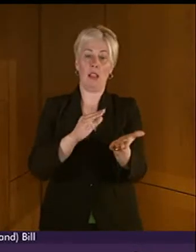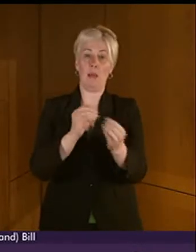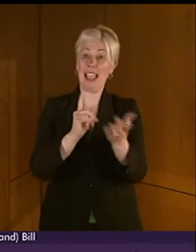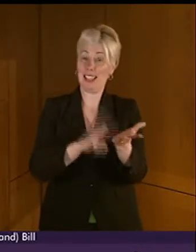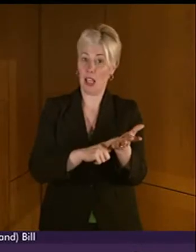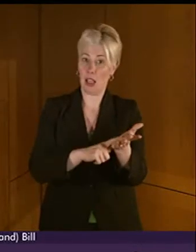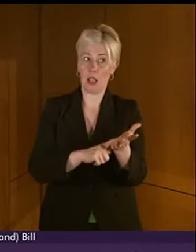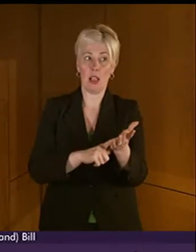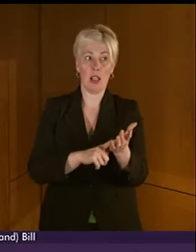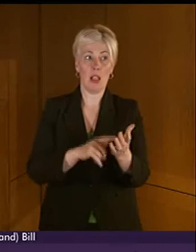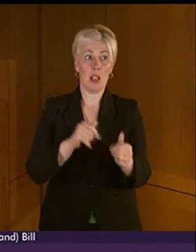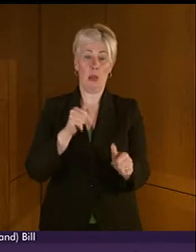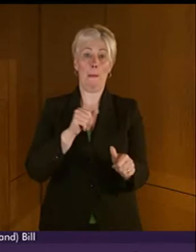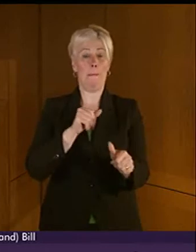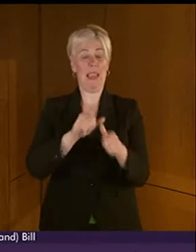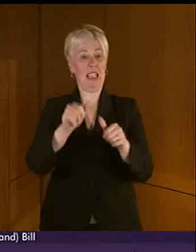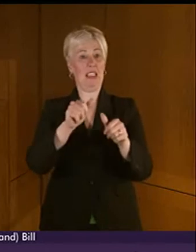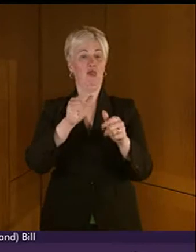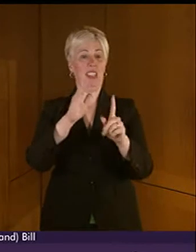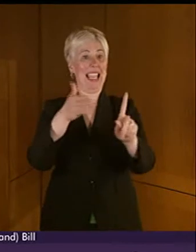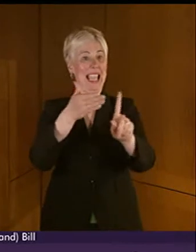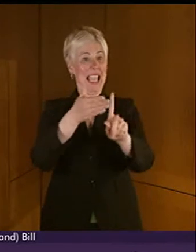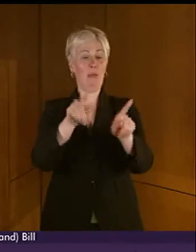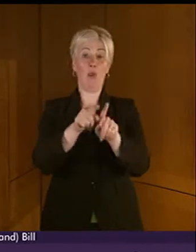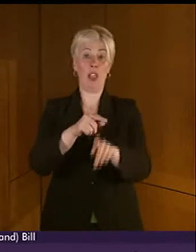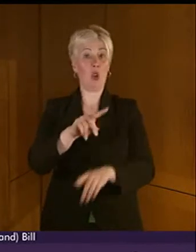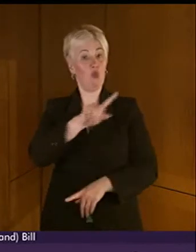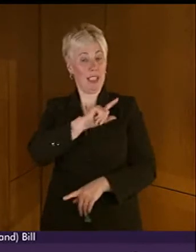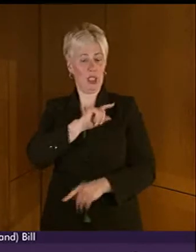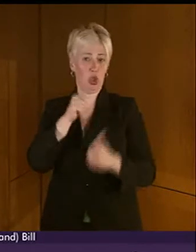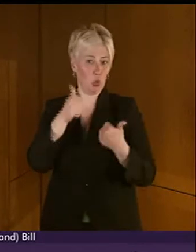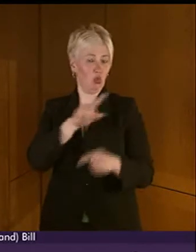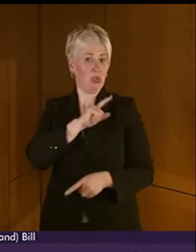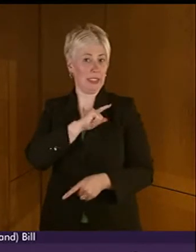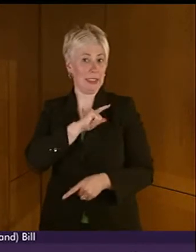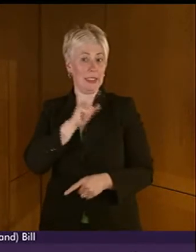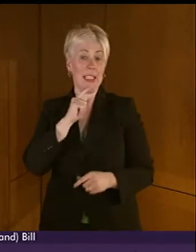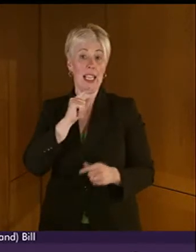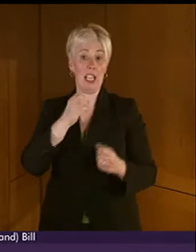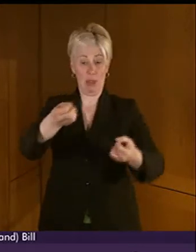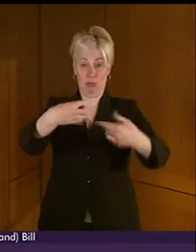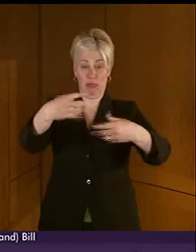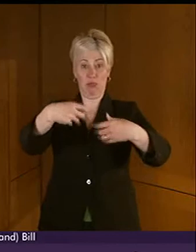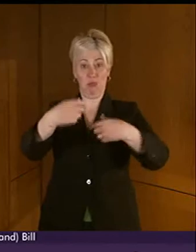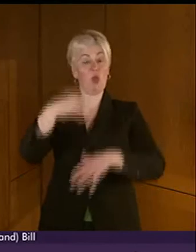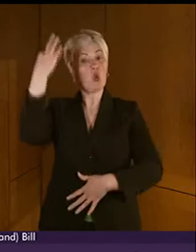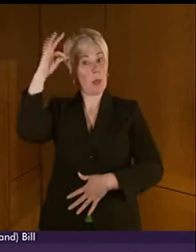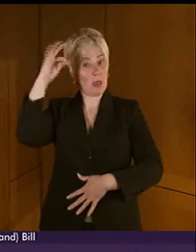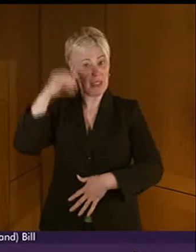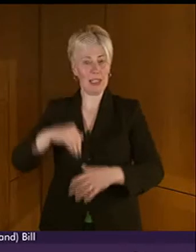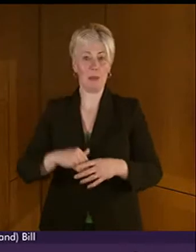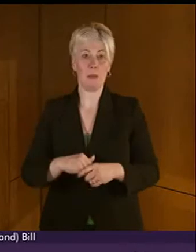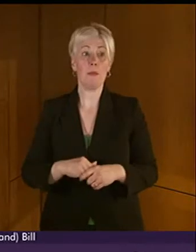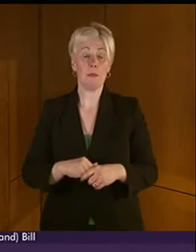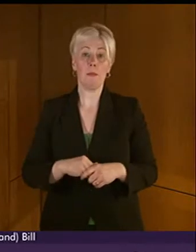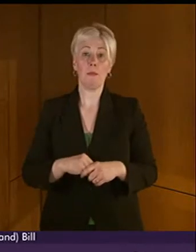intentions for this bill, but he also has the best reasons which he shared with the committee. No one said it,